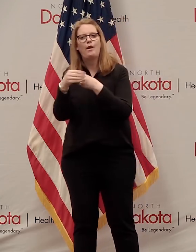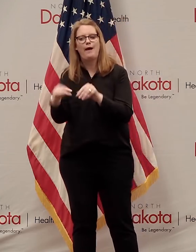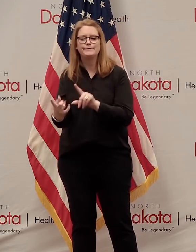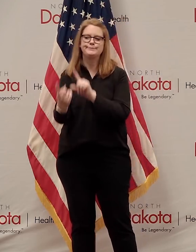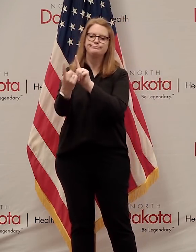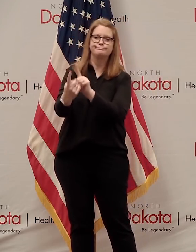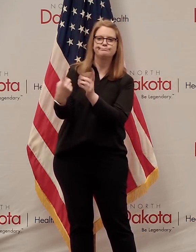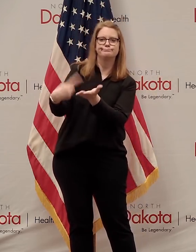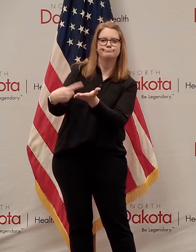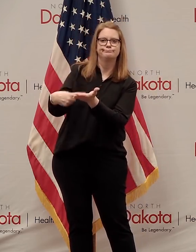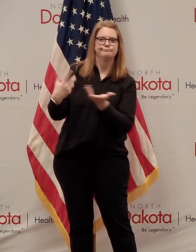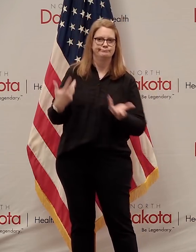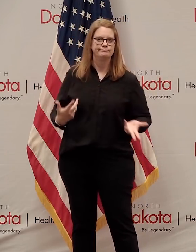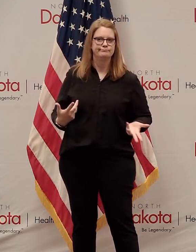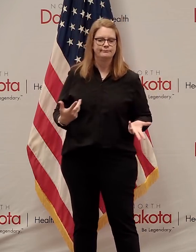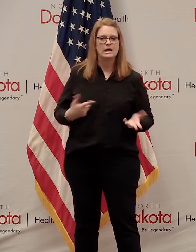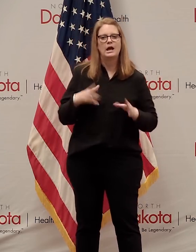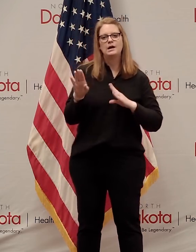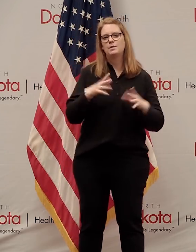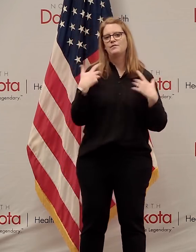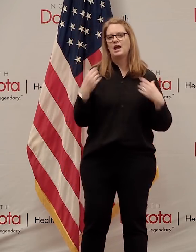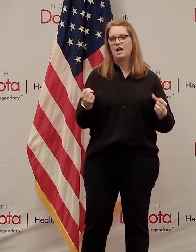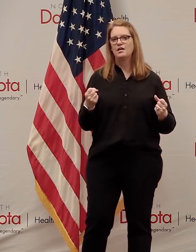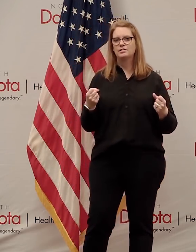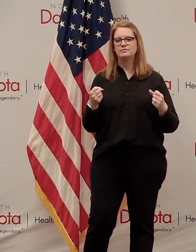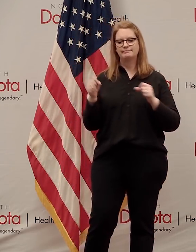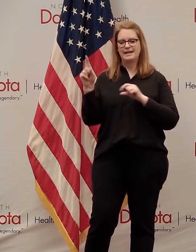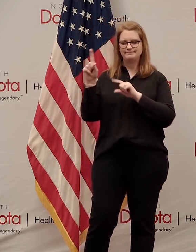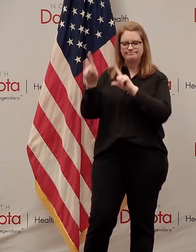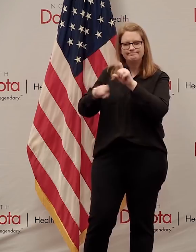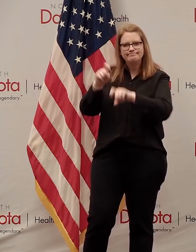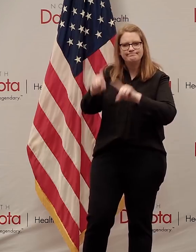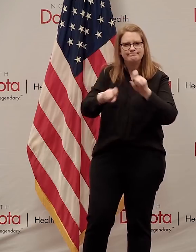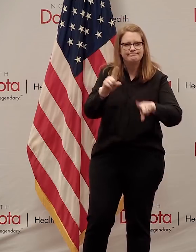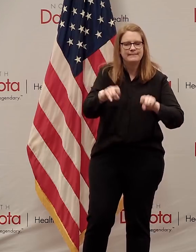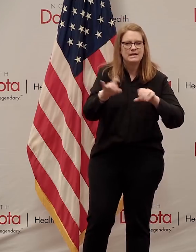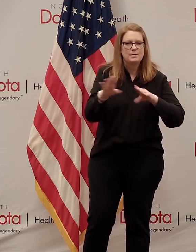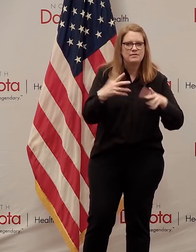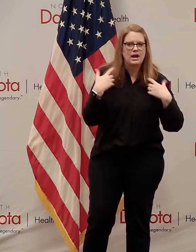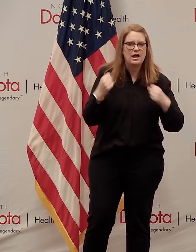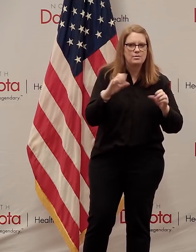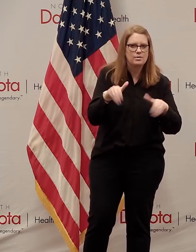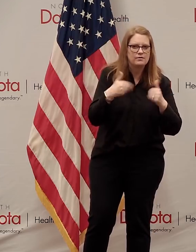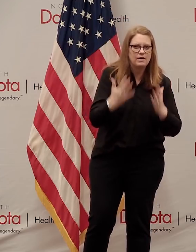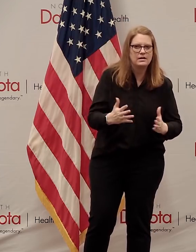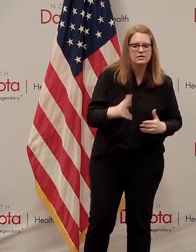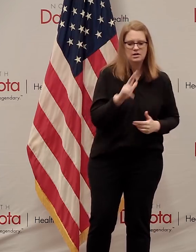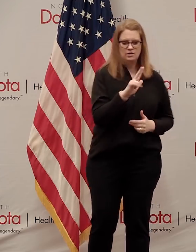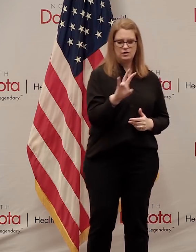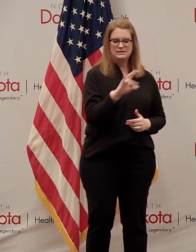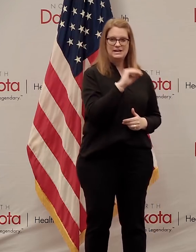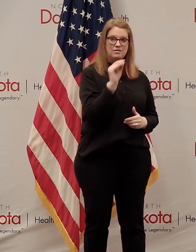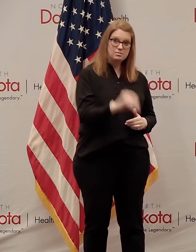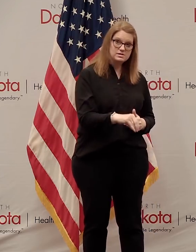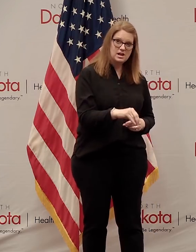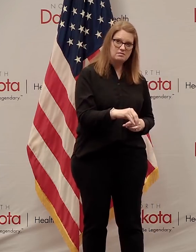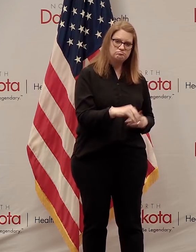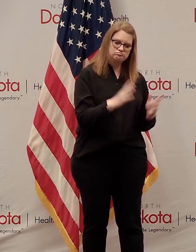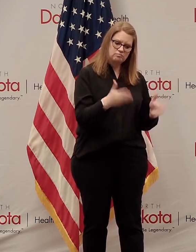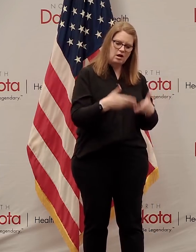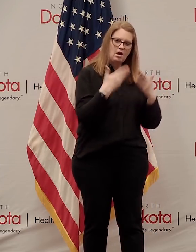And earlier this month, our behavioral health division surveyed behavioral health providers. At the beginning, 37% were offering